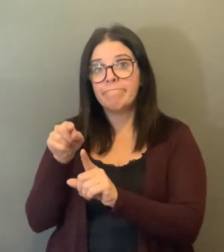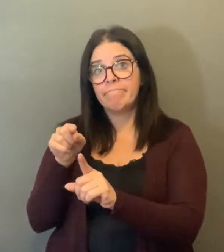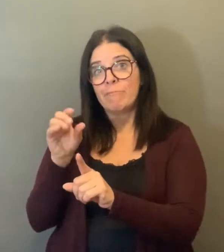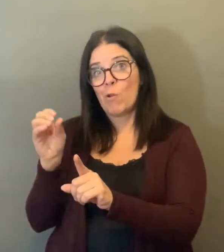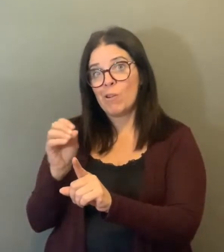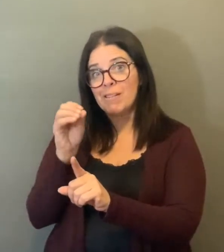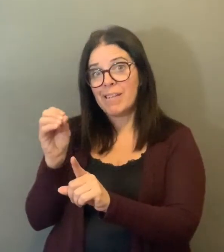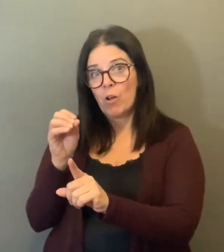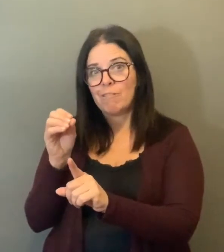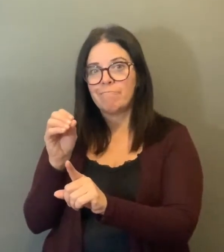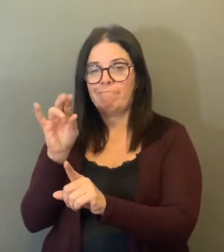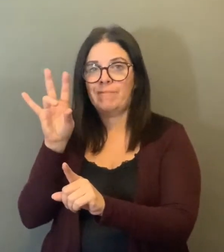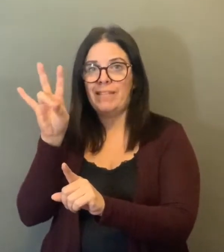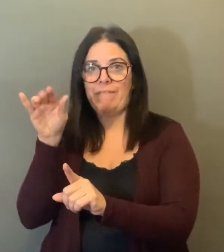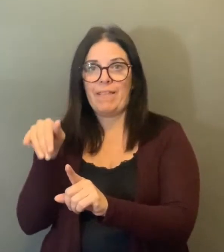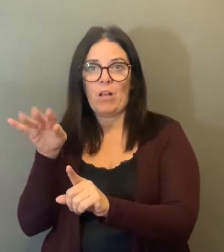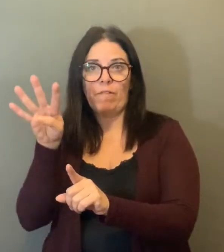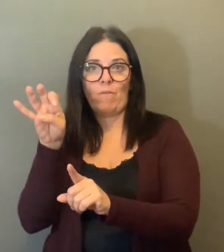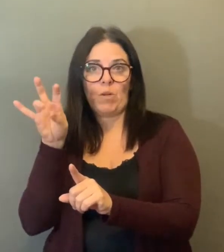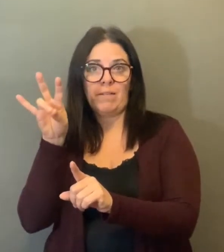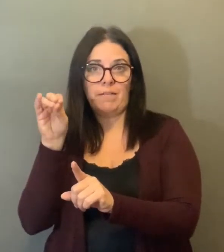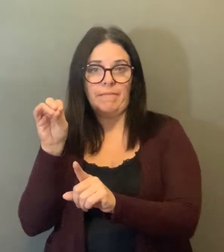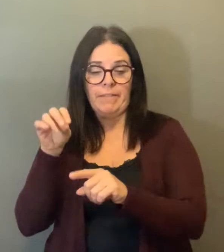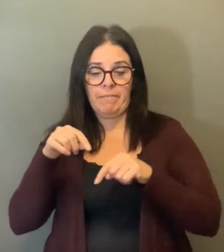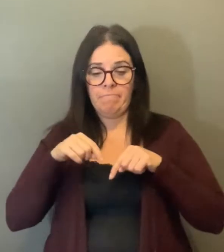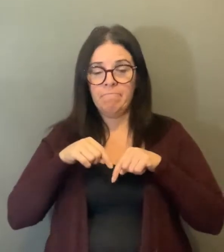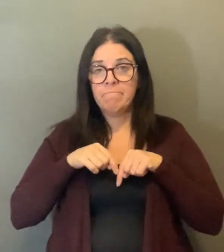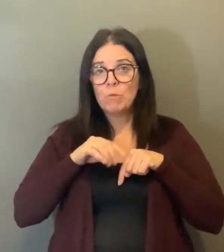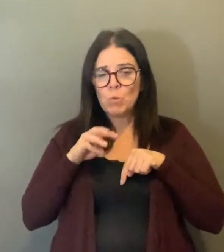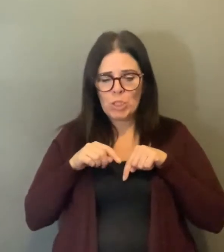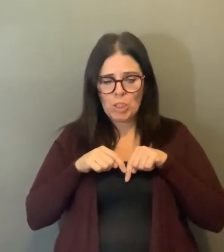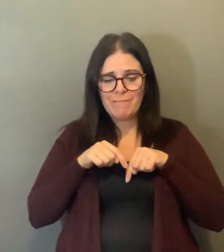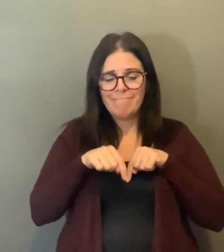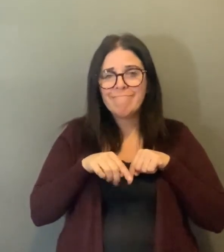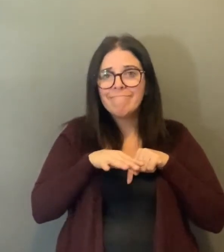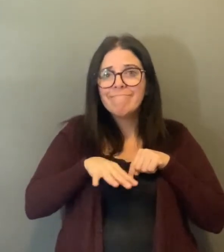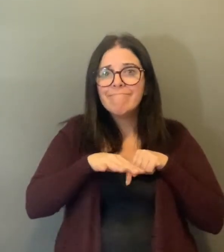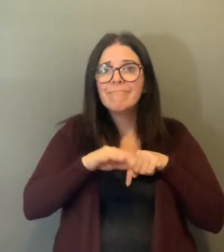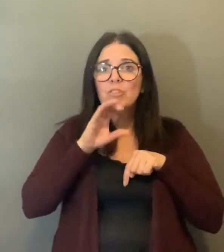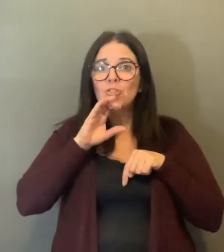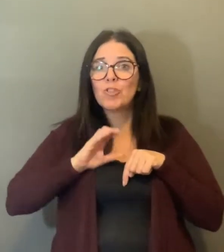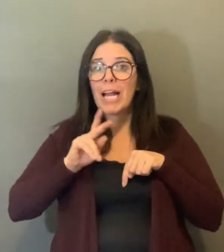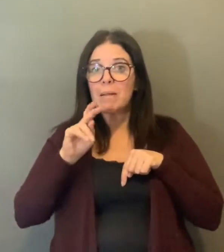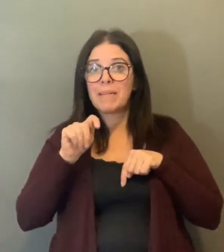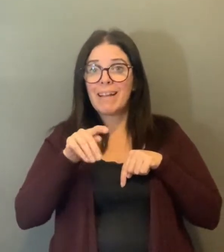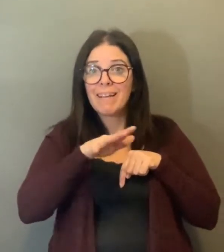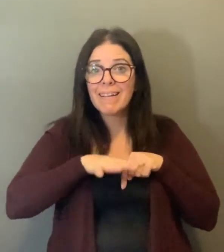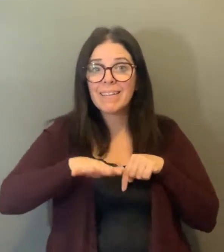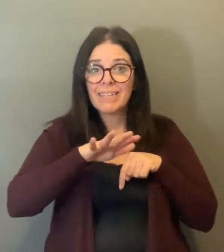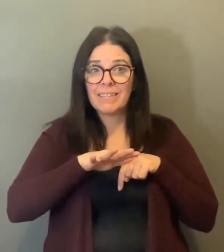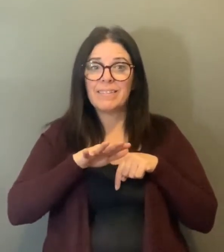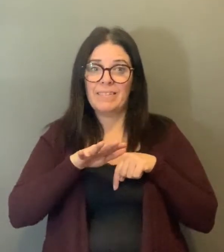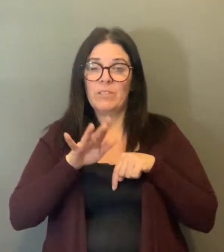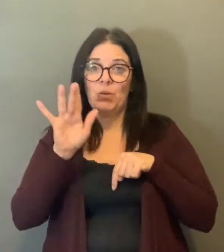Chatham-Kent has twenty five cases and Sarnia-Lambton has reported a hundred and eighteen cases.